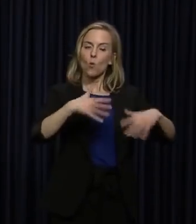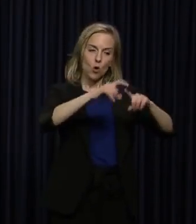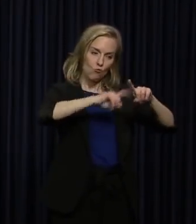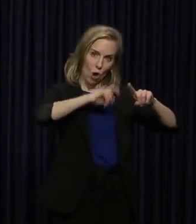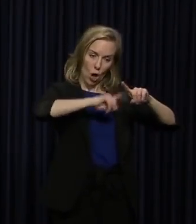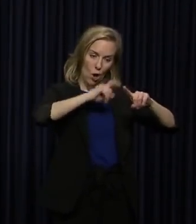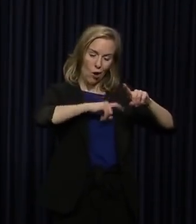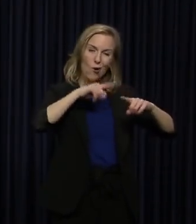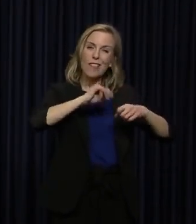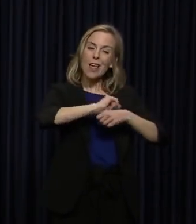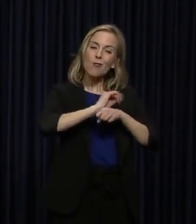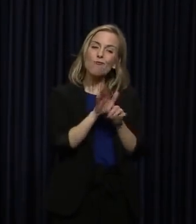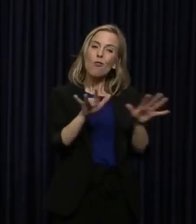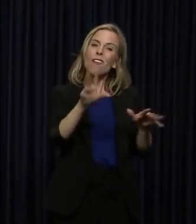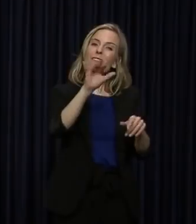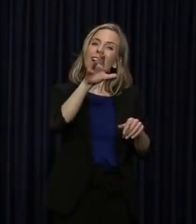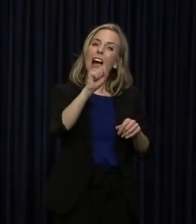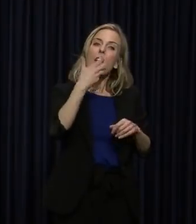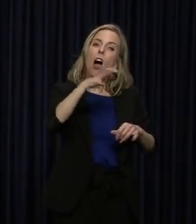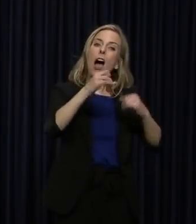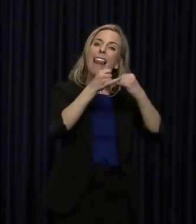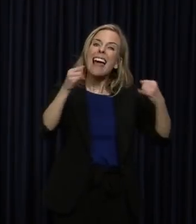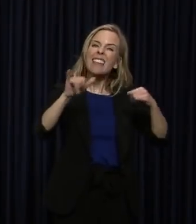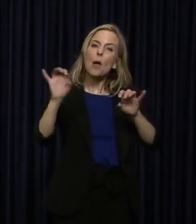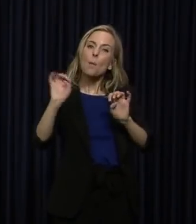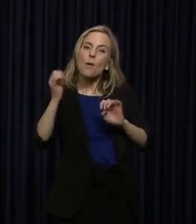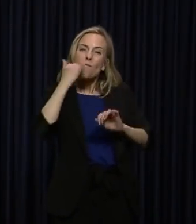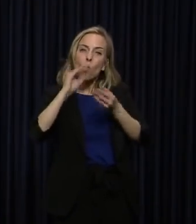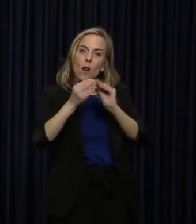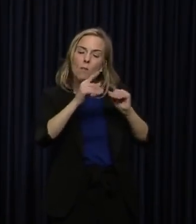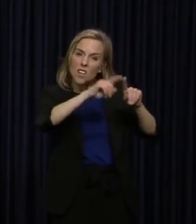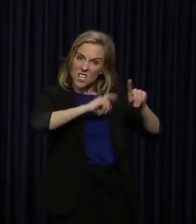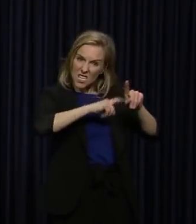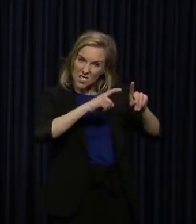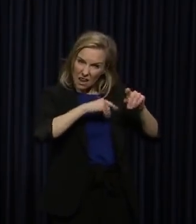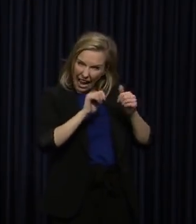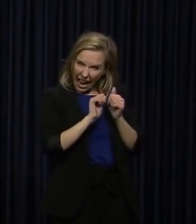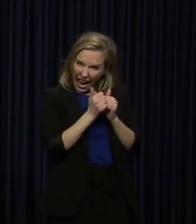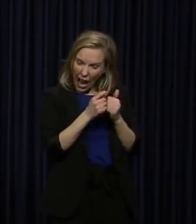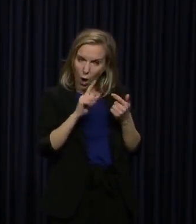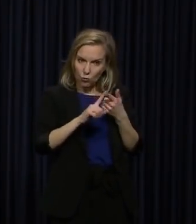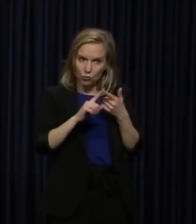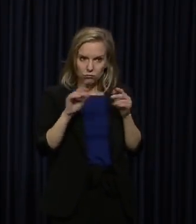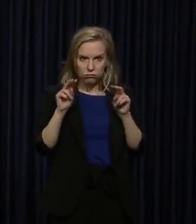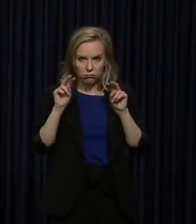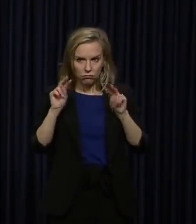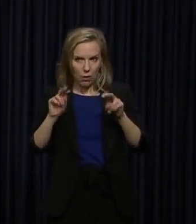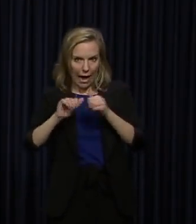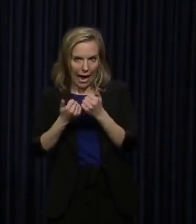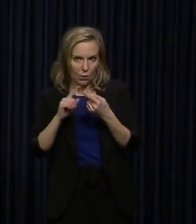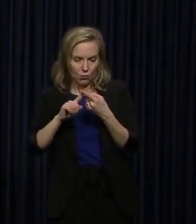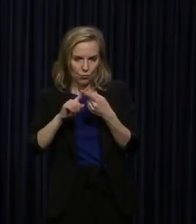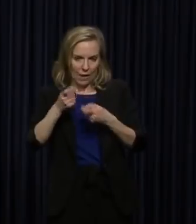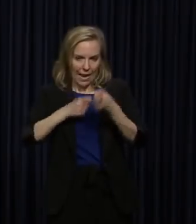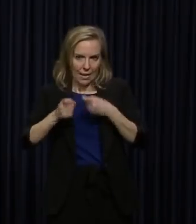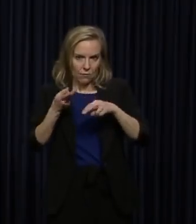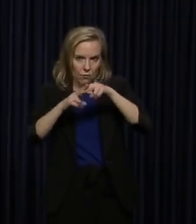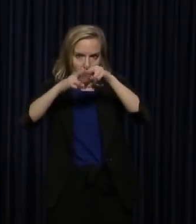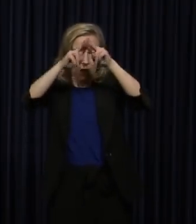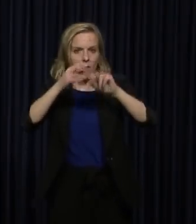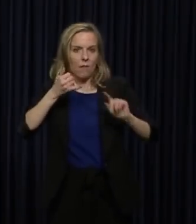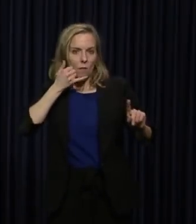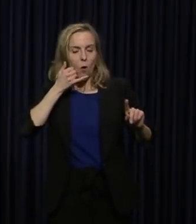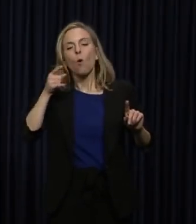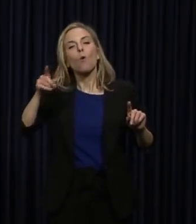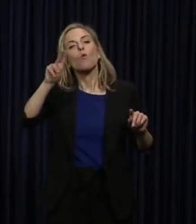coronavirus hotline, is the state looking into ways to absorb the increase in calls? Yes, that is run through